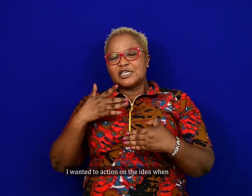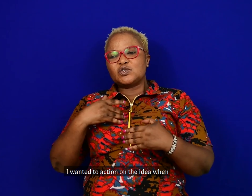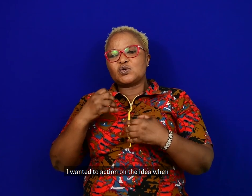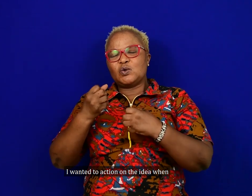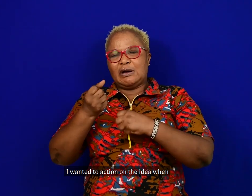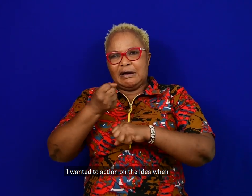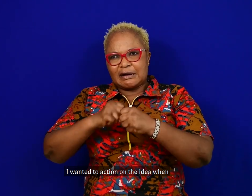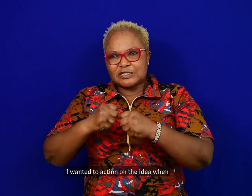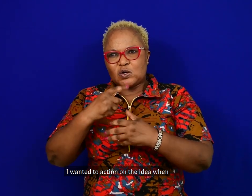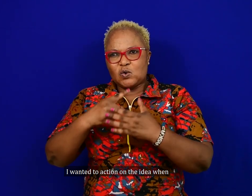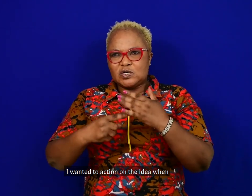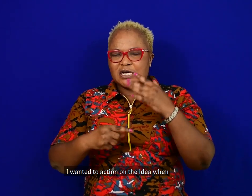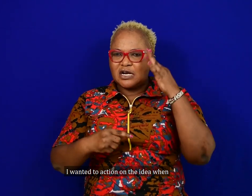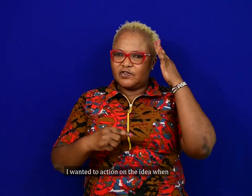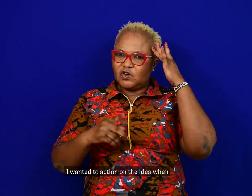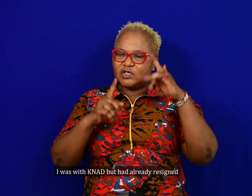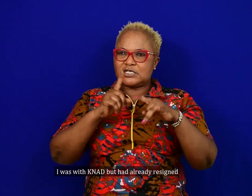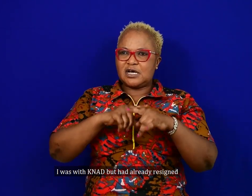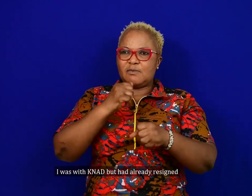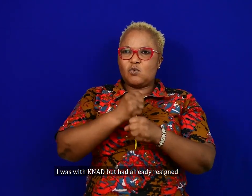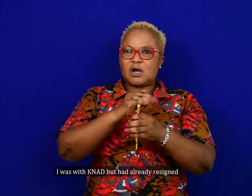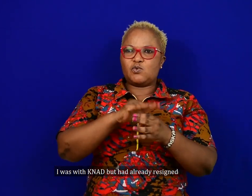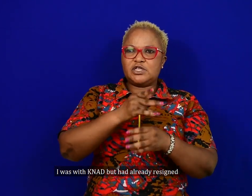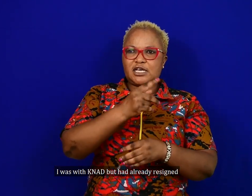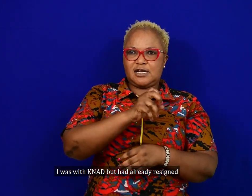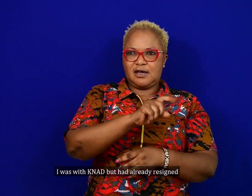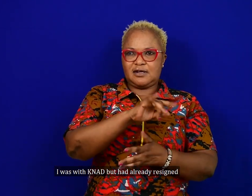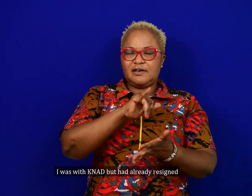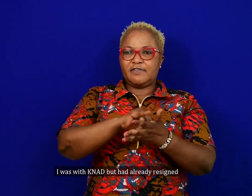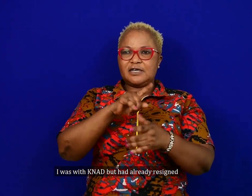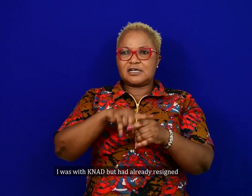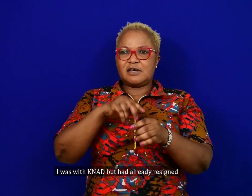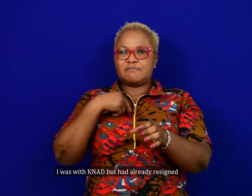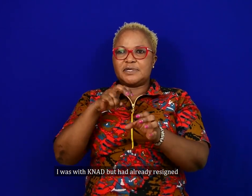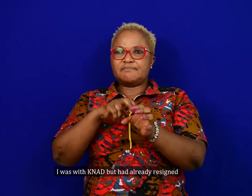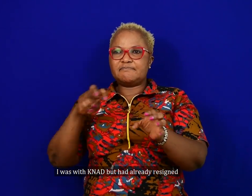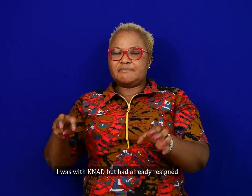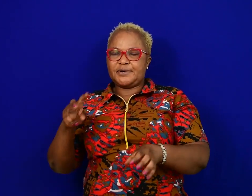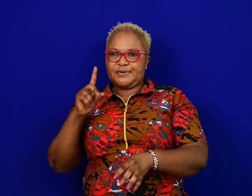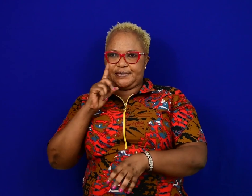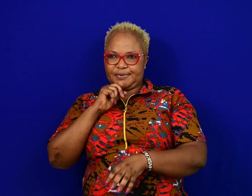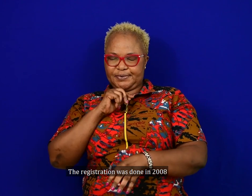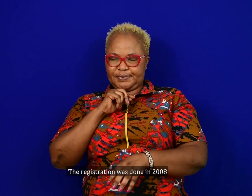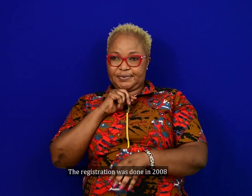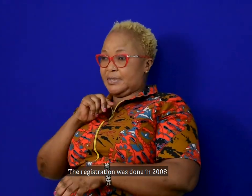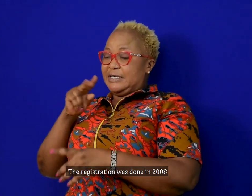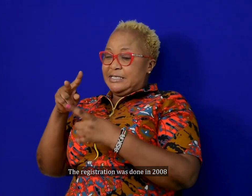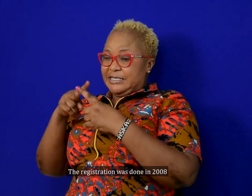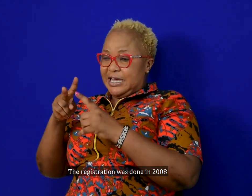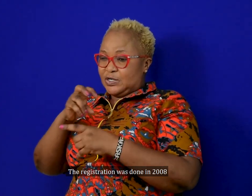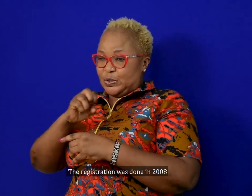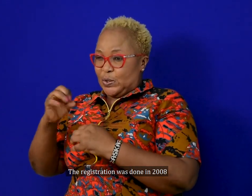on the idea that began when I was working with KNAD, but I'd already resigned. The registration was done in